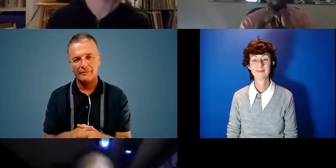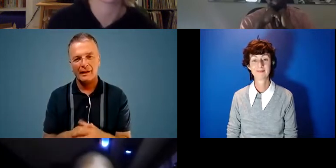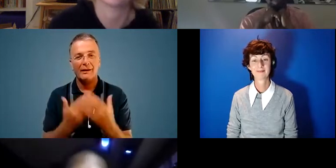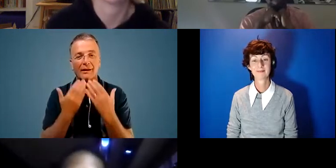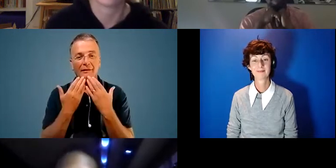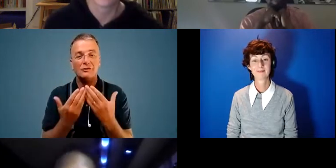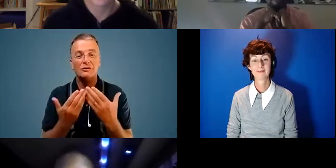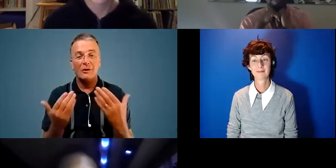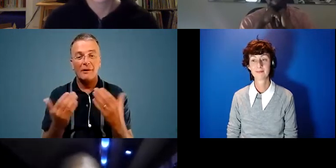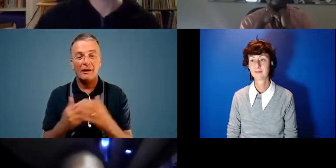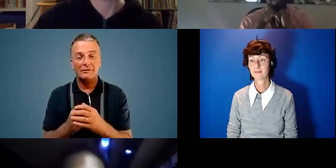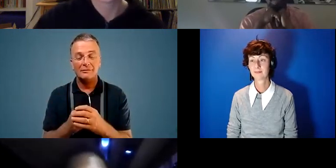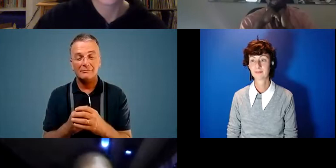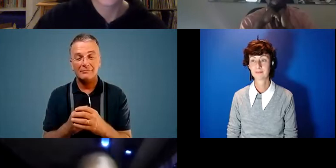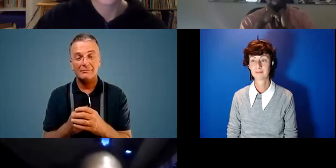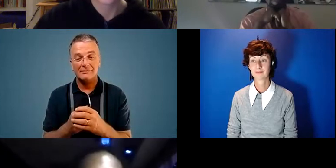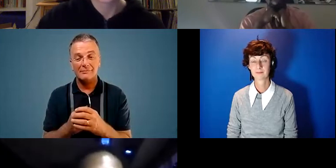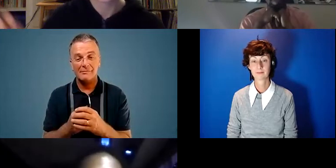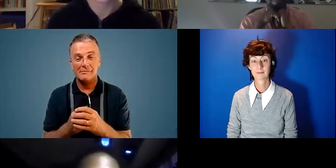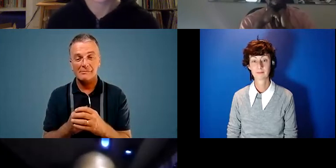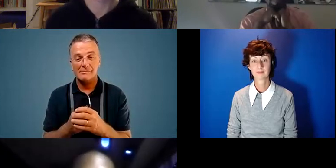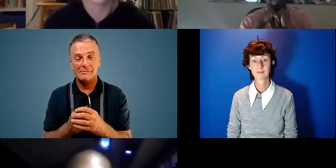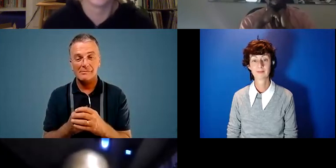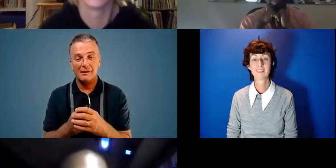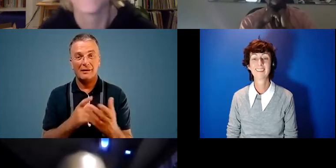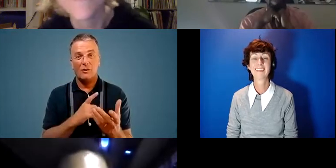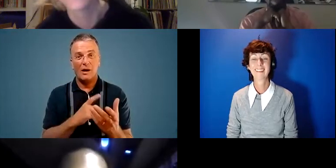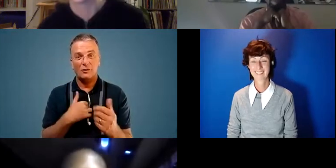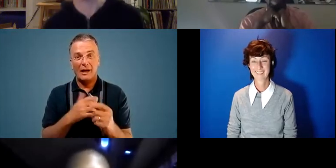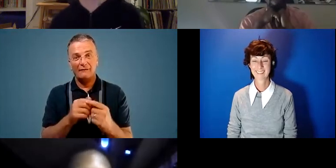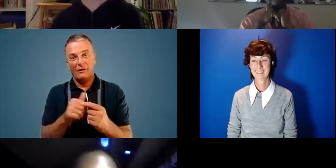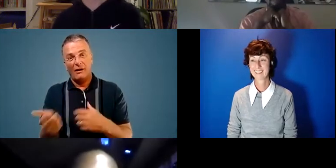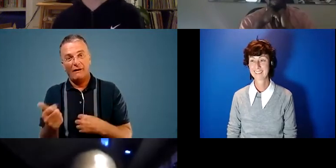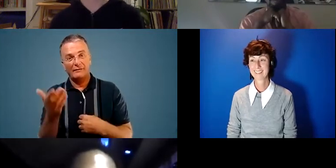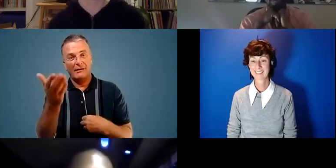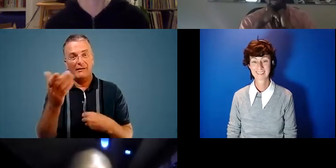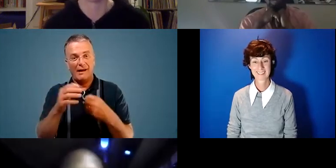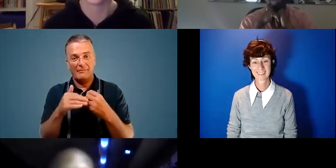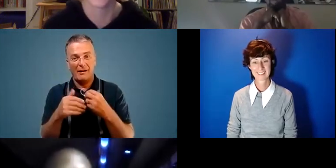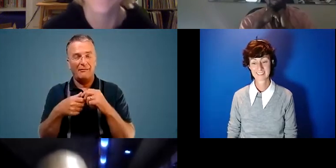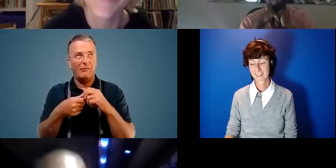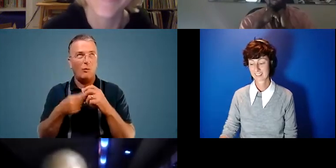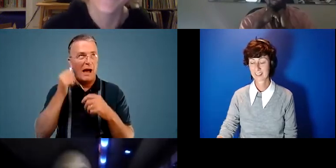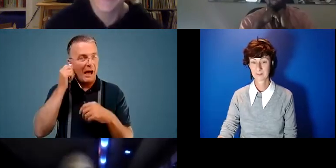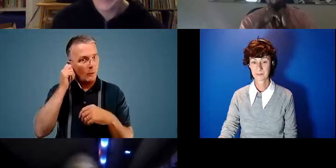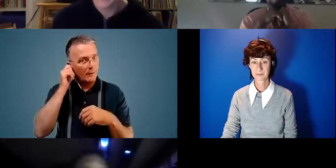So yeah, why did I have to go after that? After that, I was just like, wow.